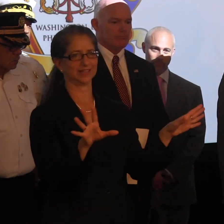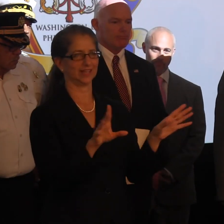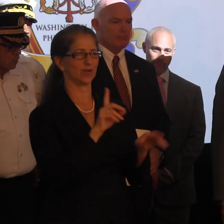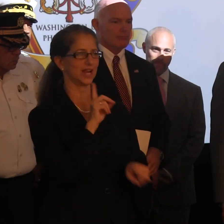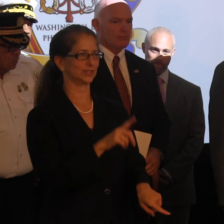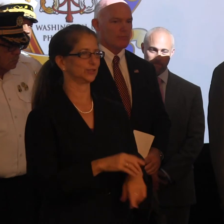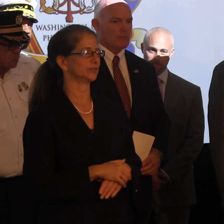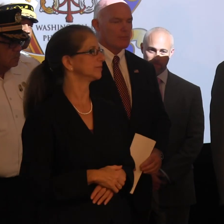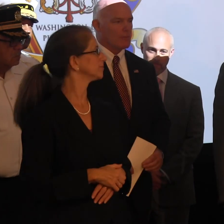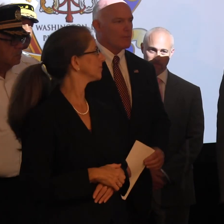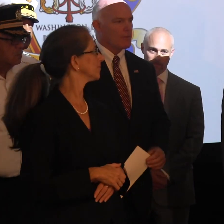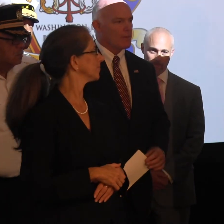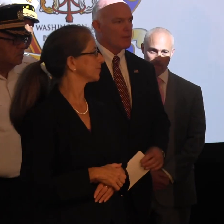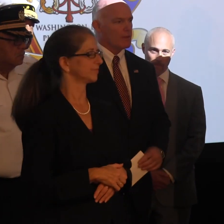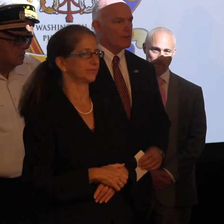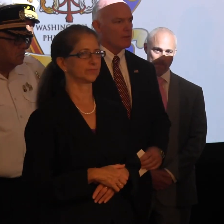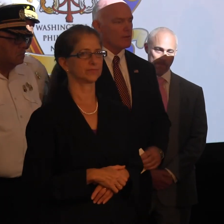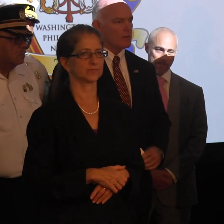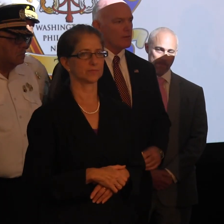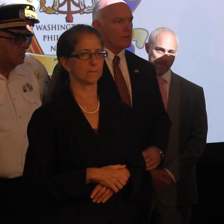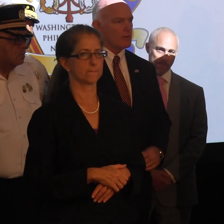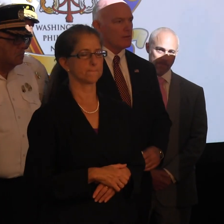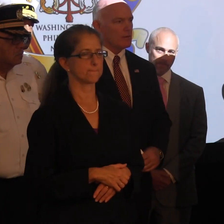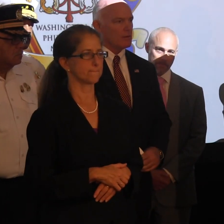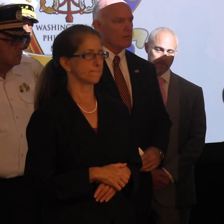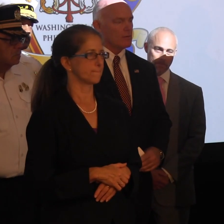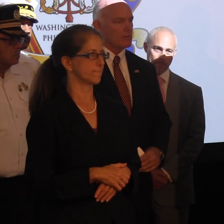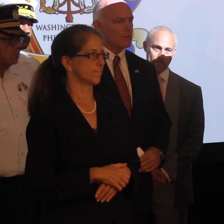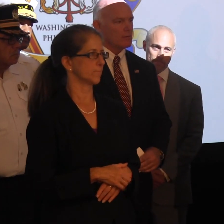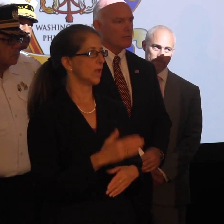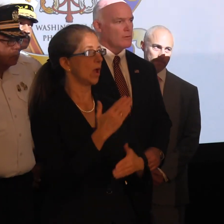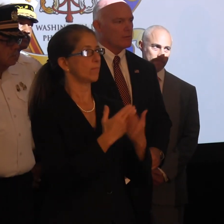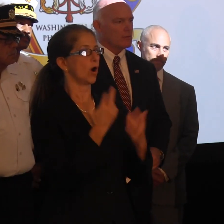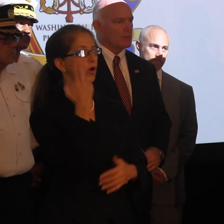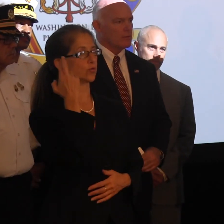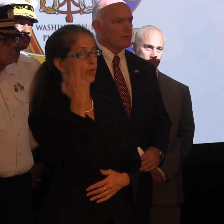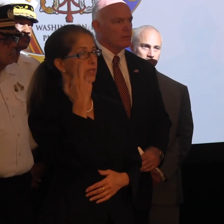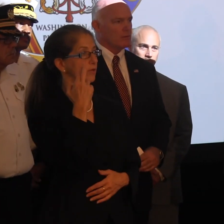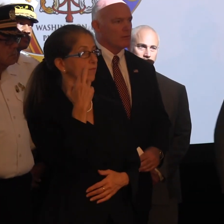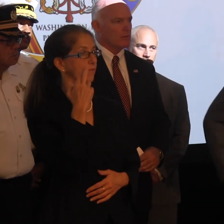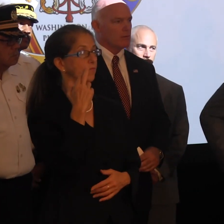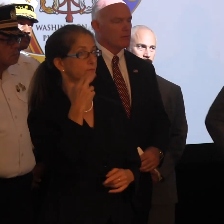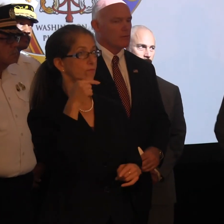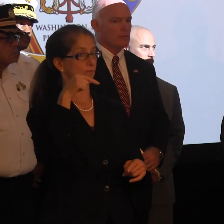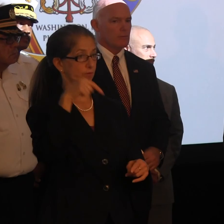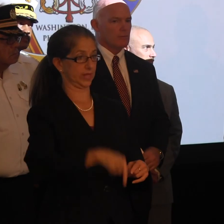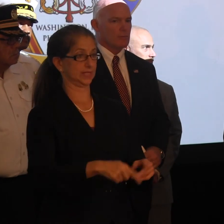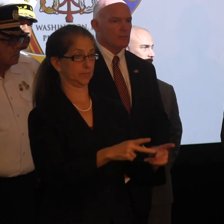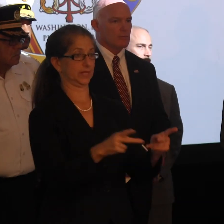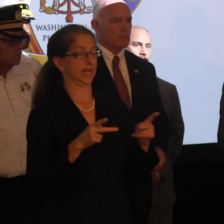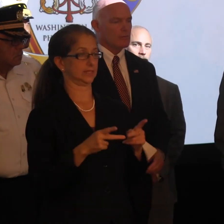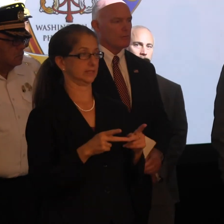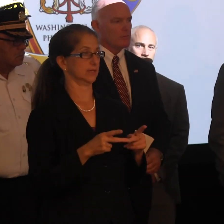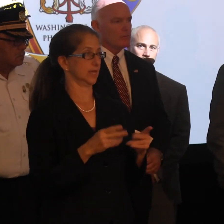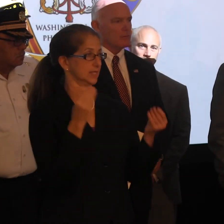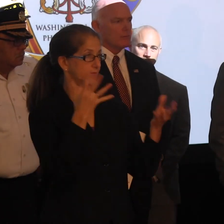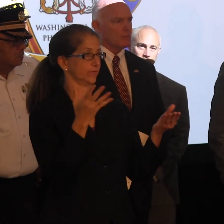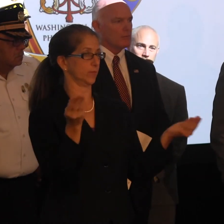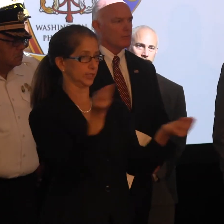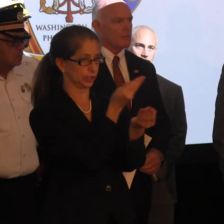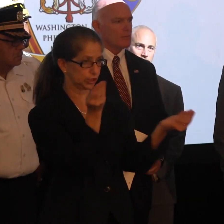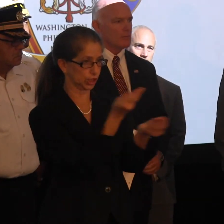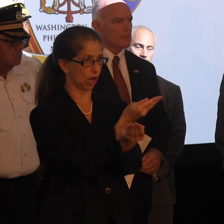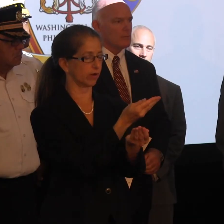me In a robust fashion, part of the reason for this very facility is information sharing.